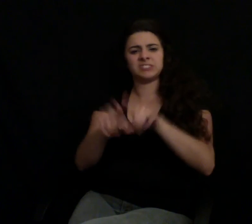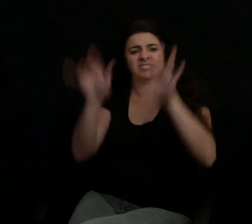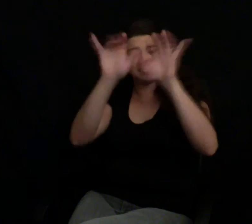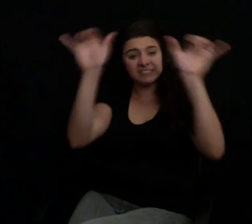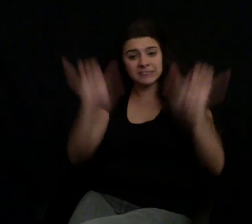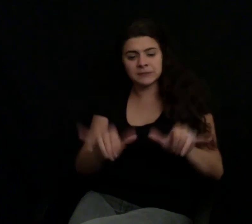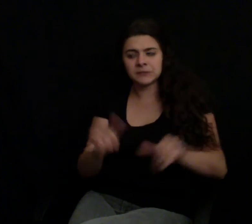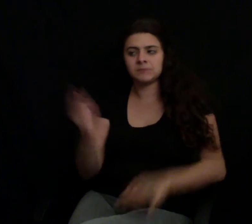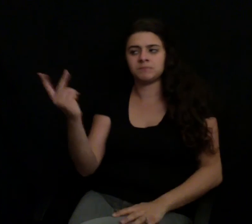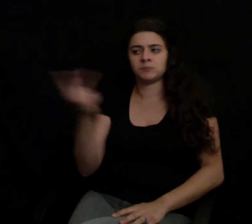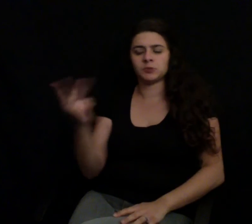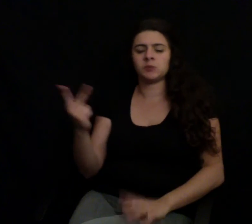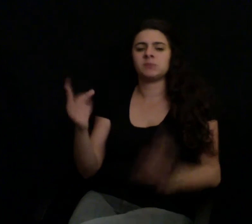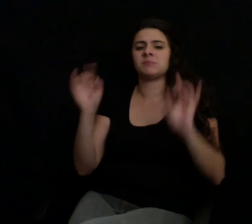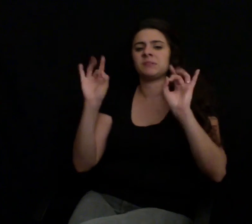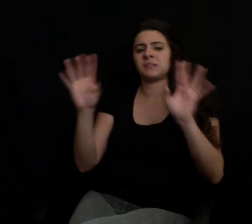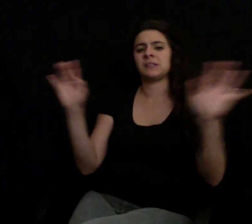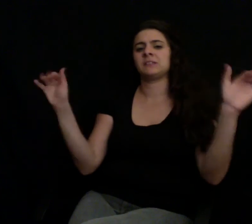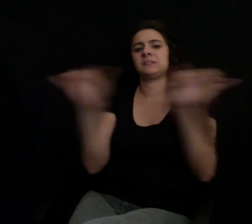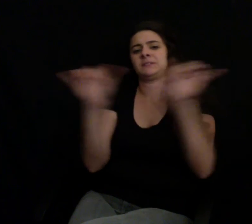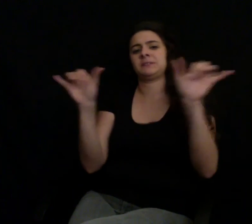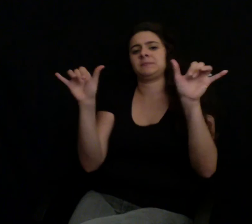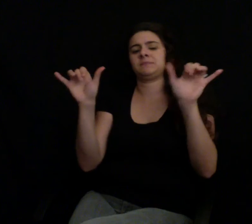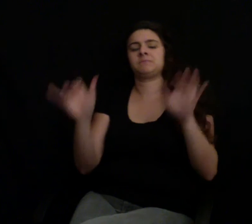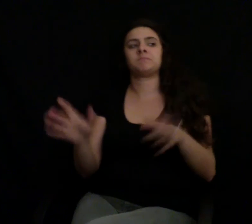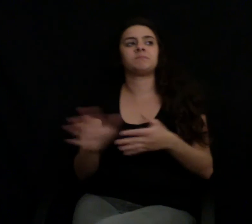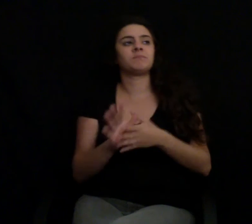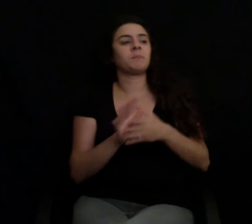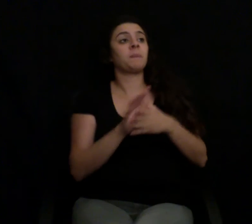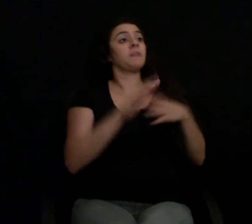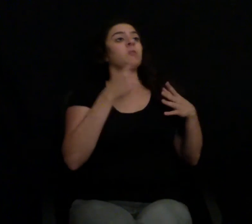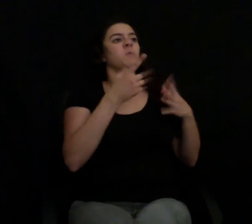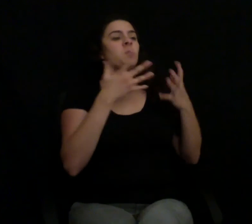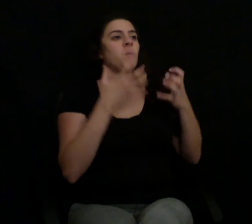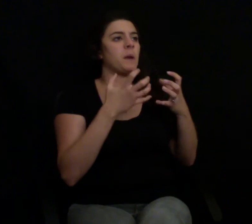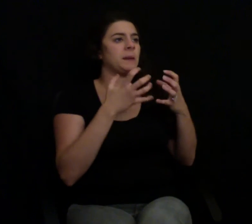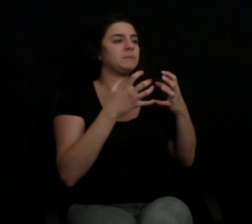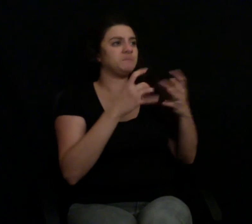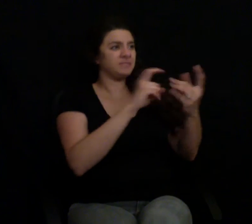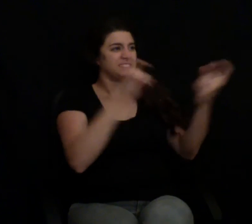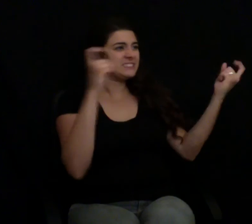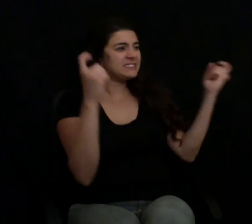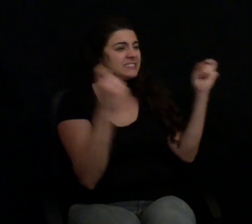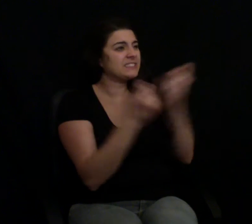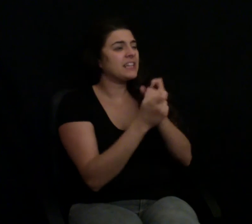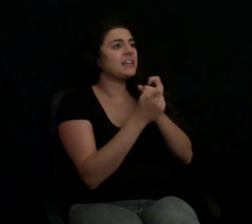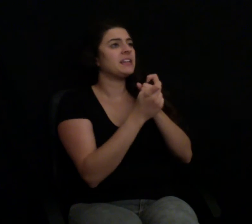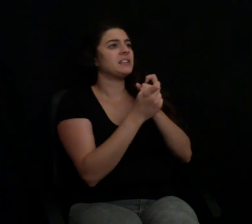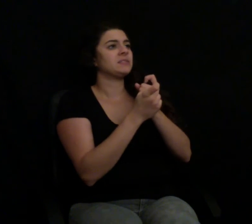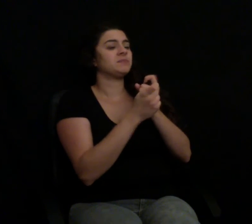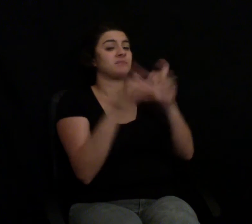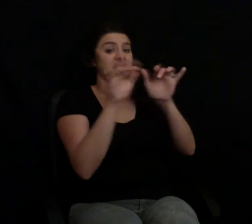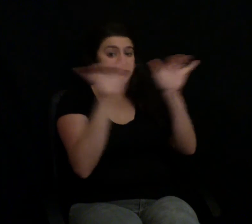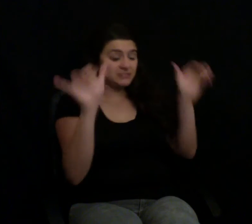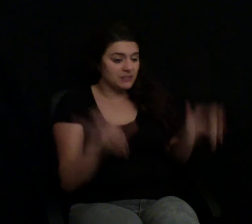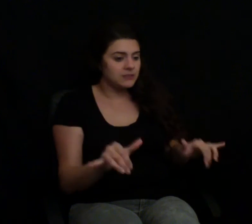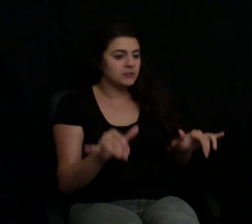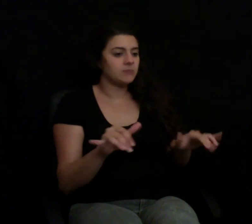serious about change, whether that be, you know, politics, factory farming, whatever, you're going to have to get out of the box